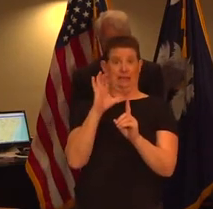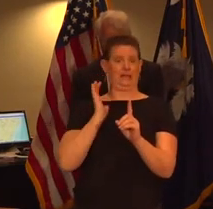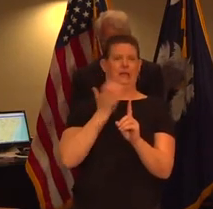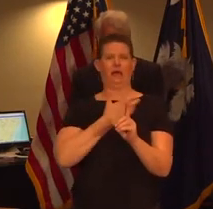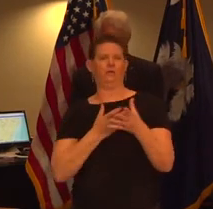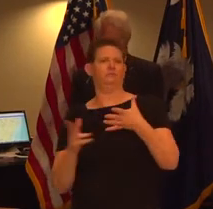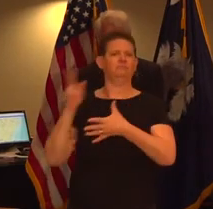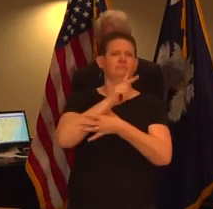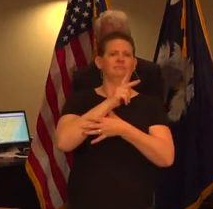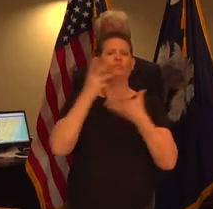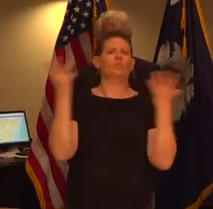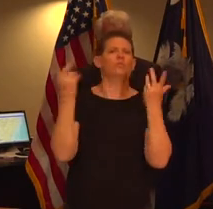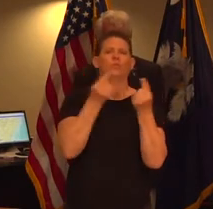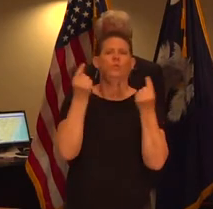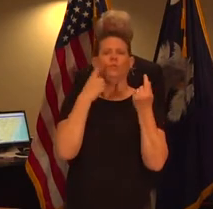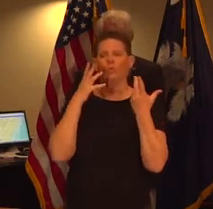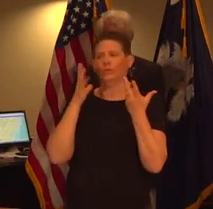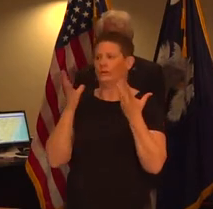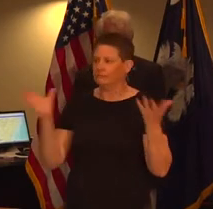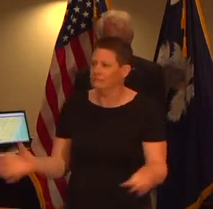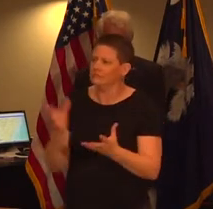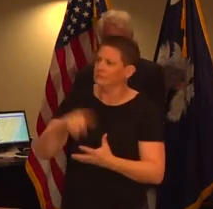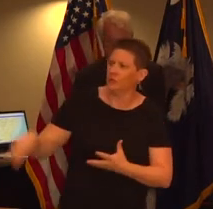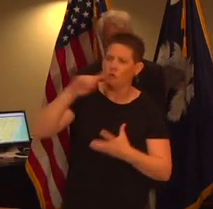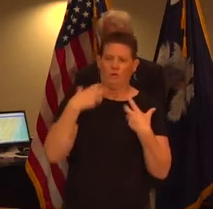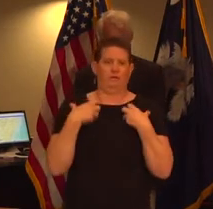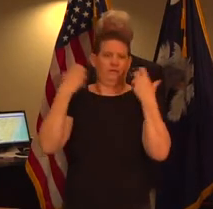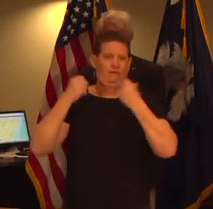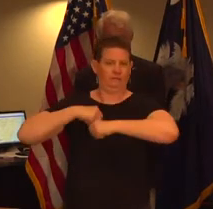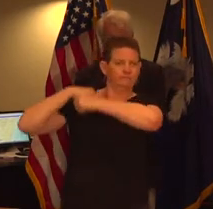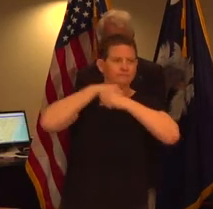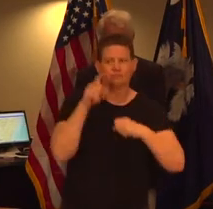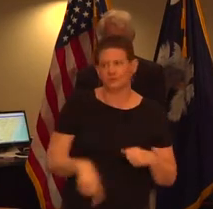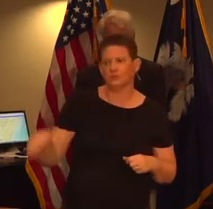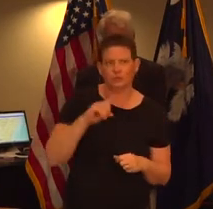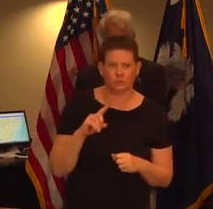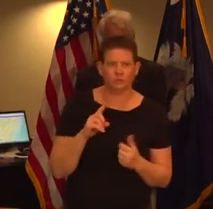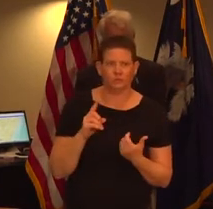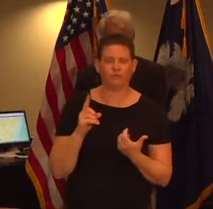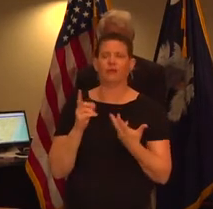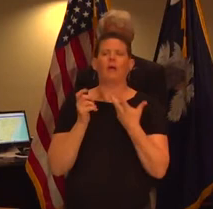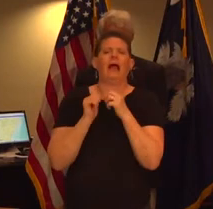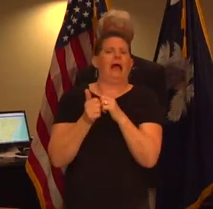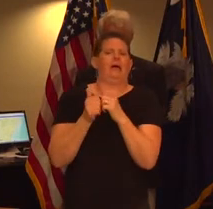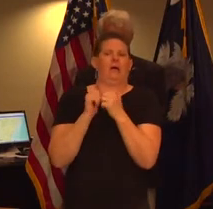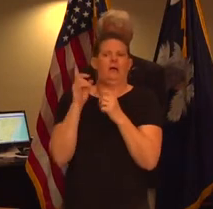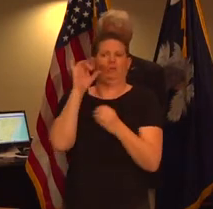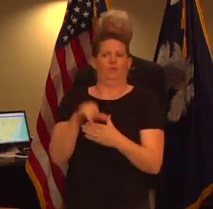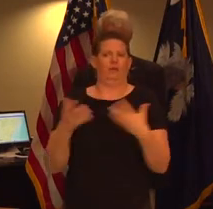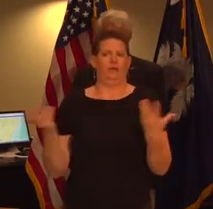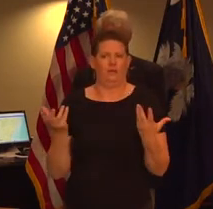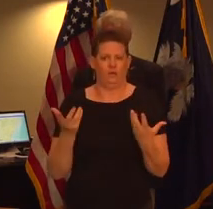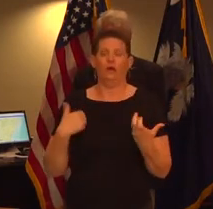to protect and promote the health of the public one critical activity that helps us carry out that mission is conducting